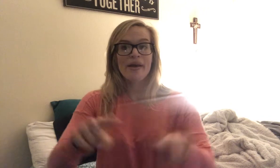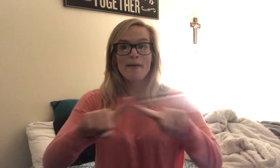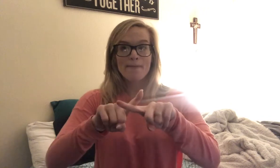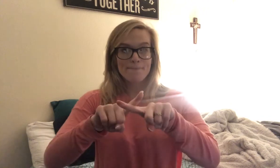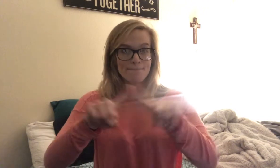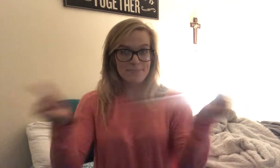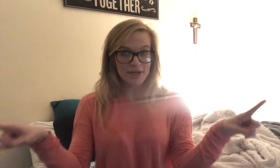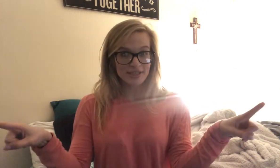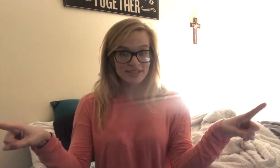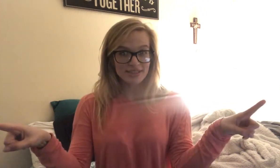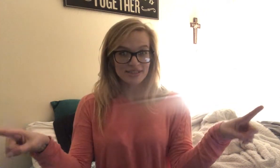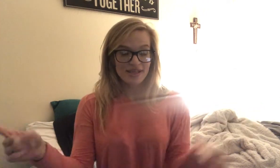But.